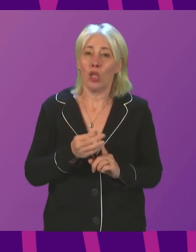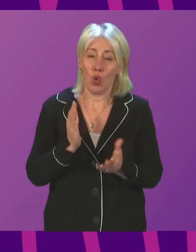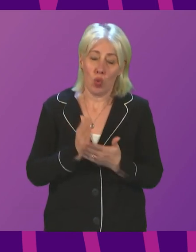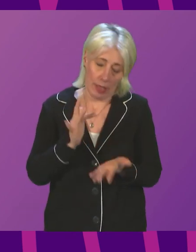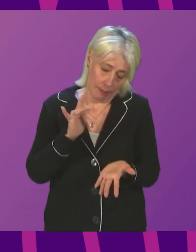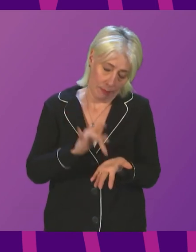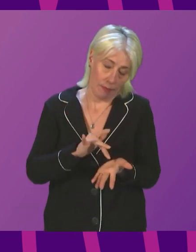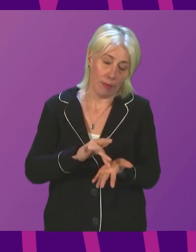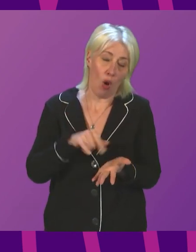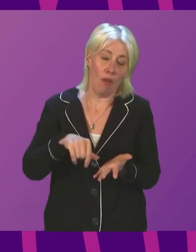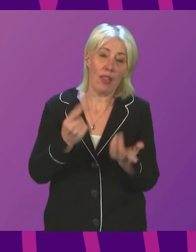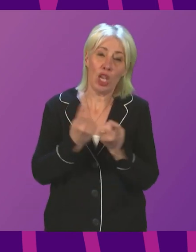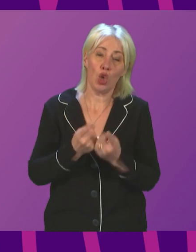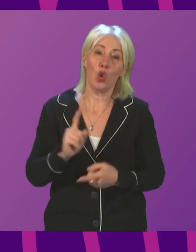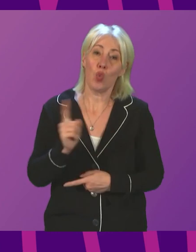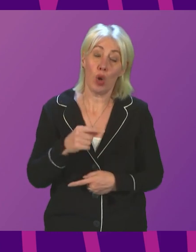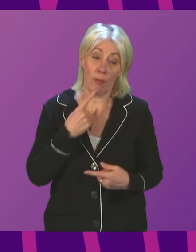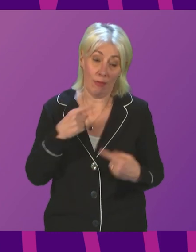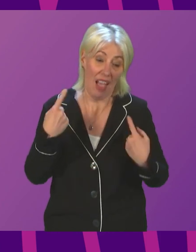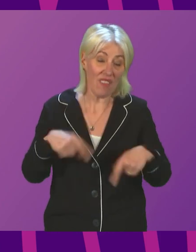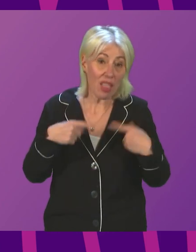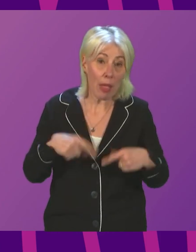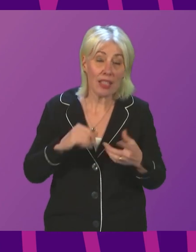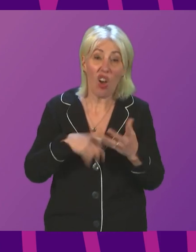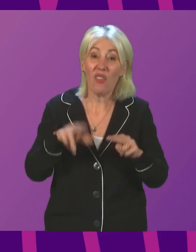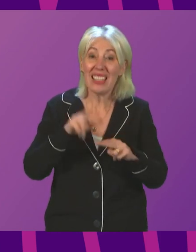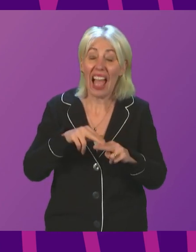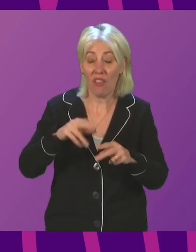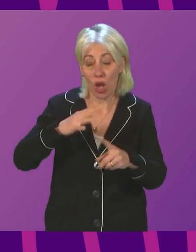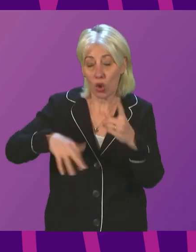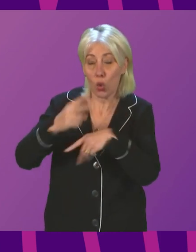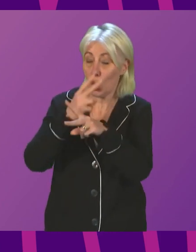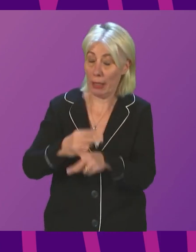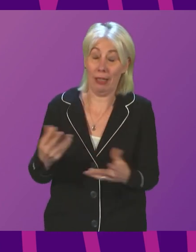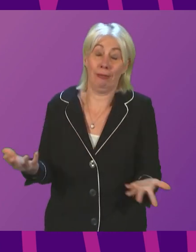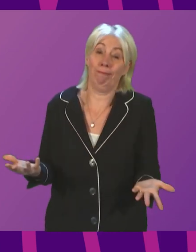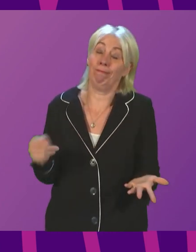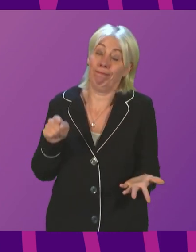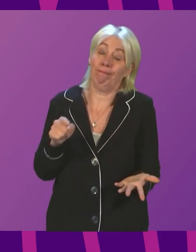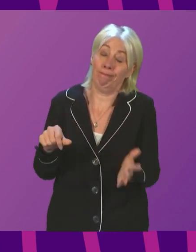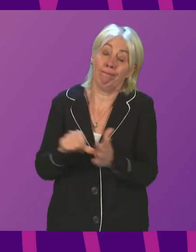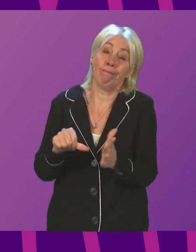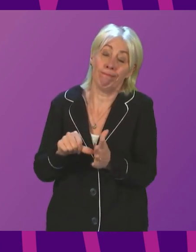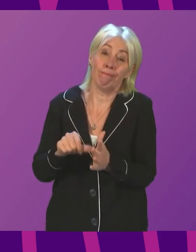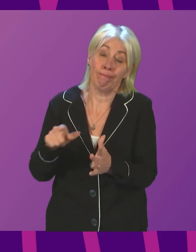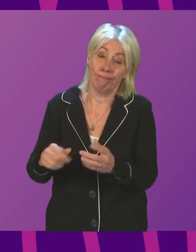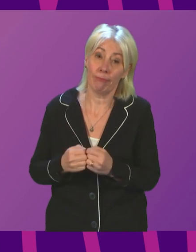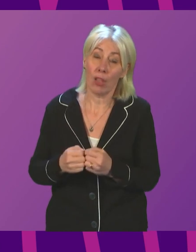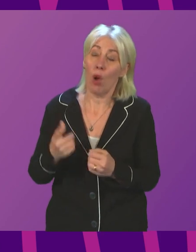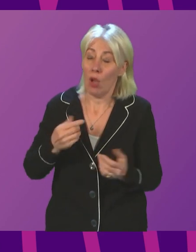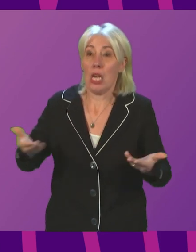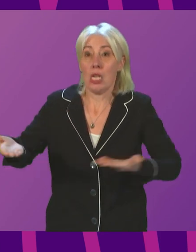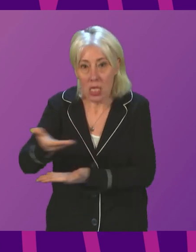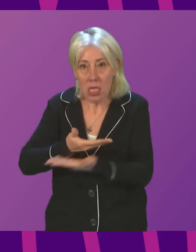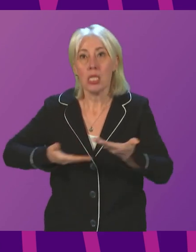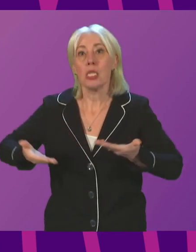this issue is about the availability of staff in the social care sector. This has been the subject of extensive dialogue